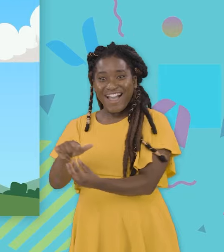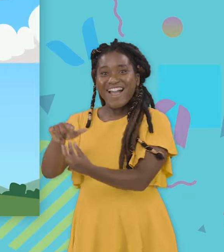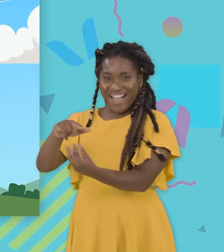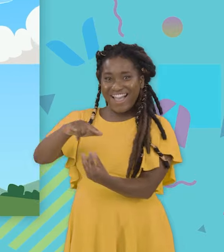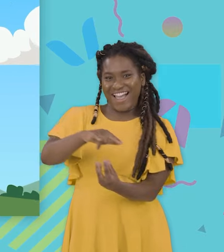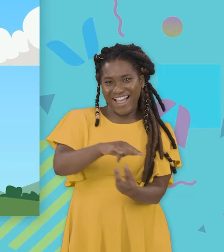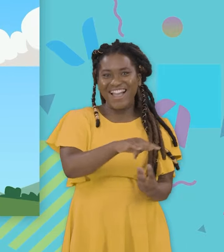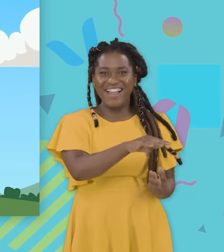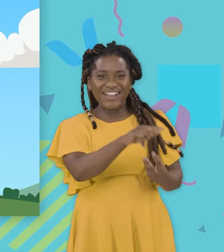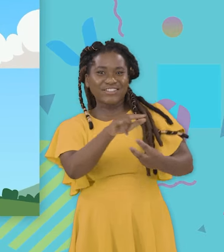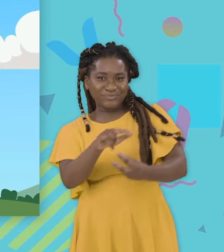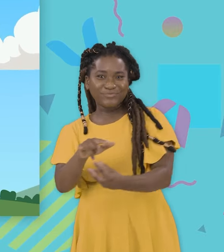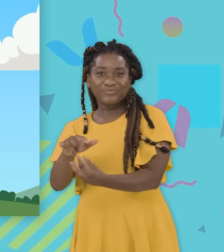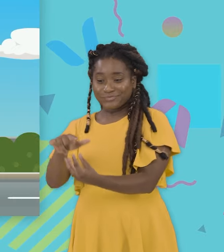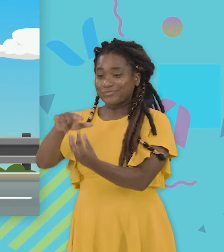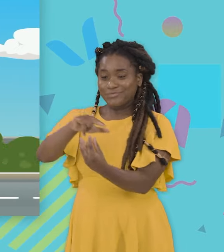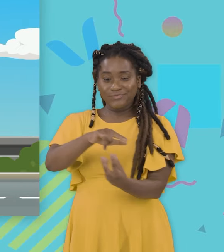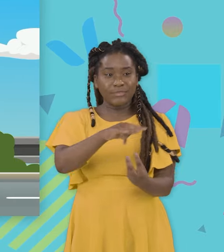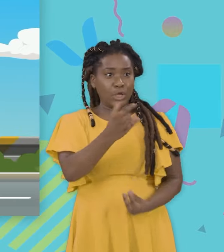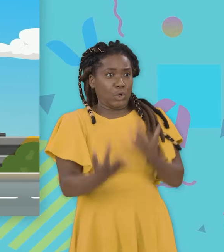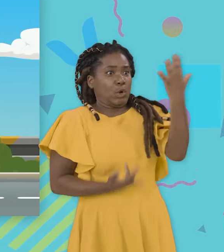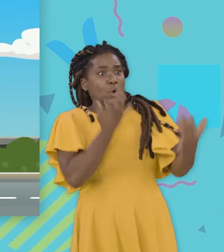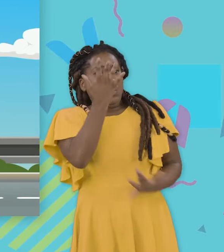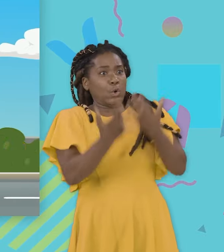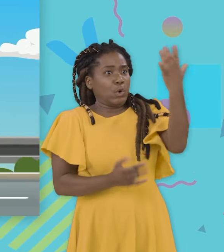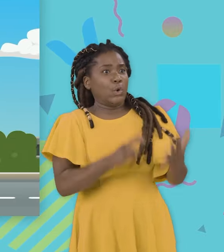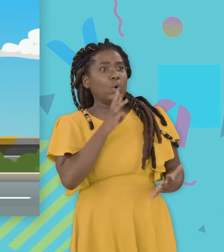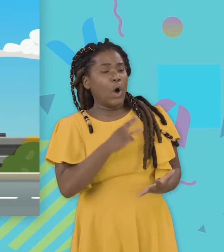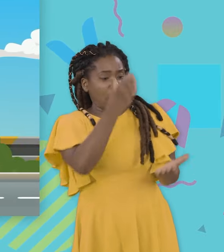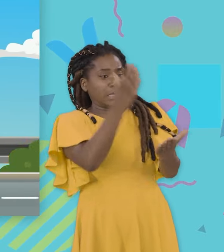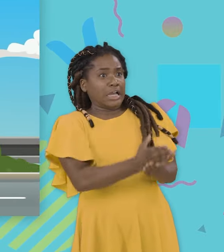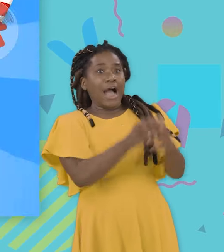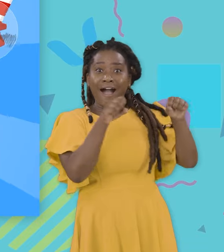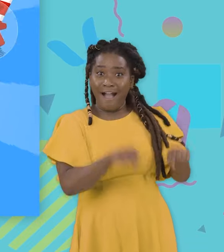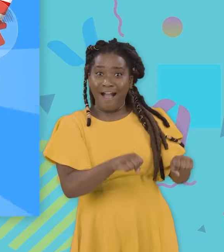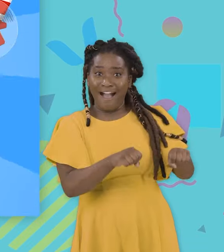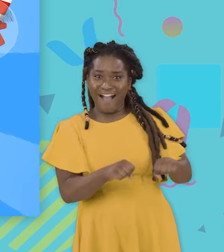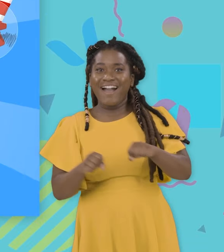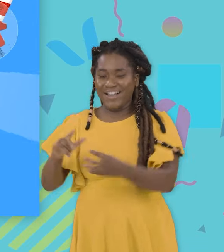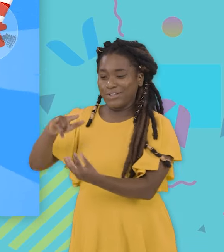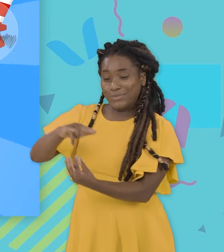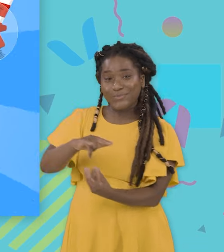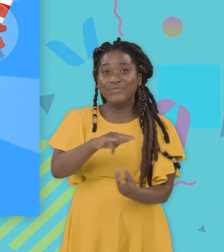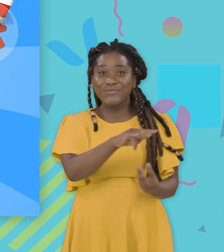helicopter Fighting fires from above the ground A firefighting